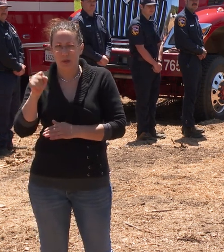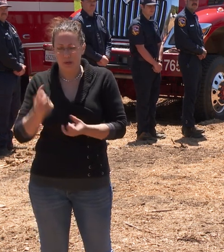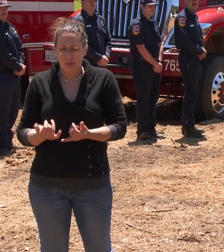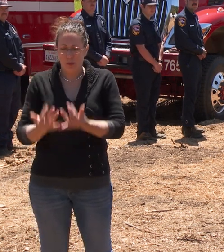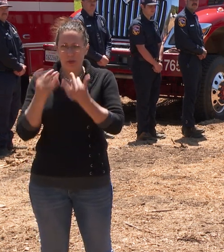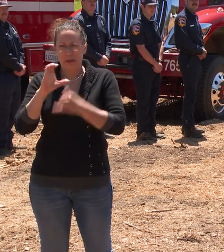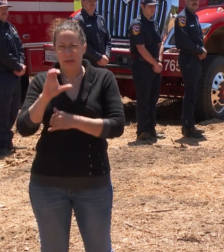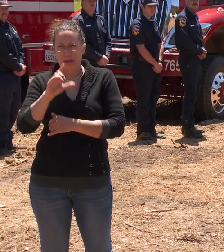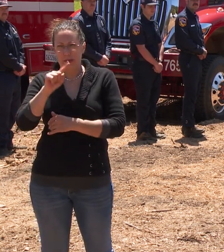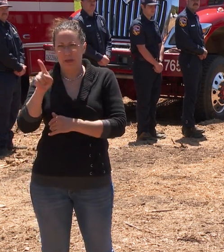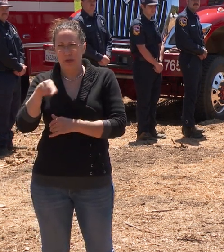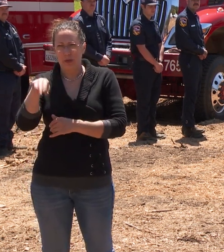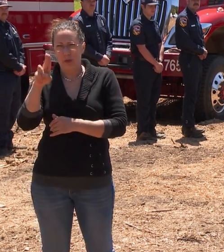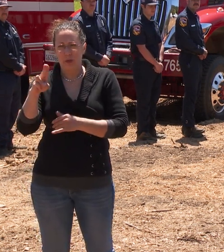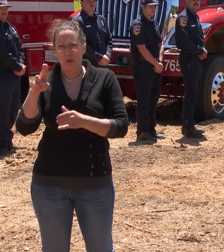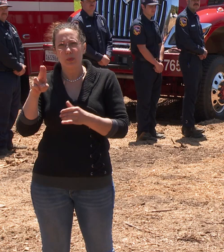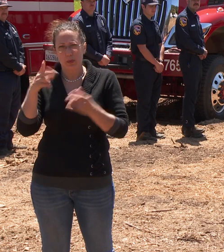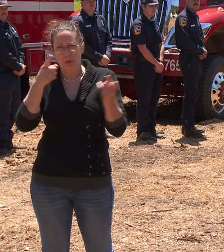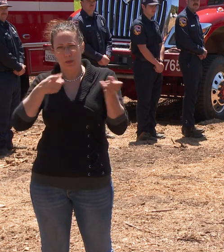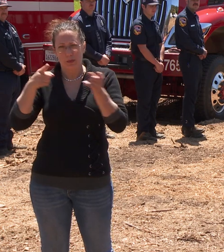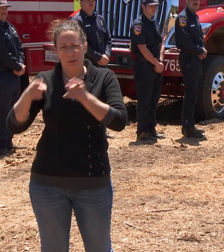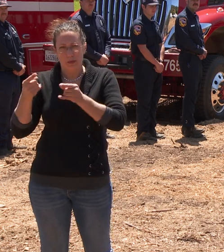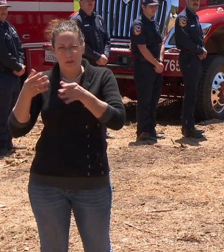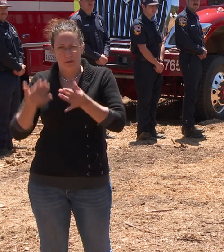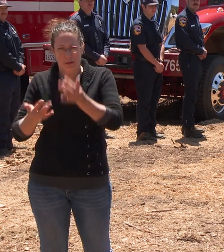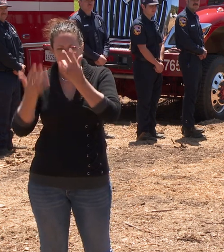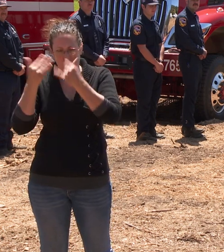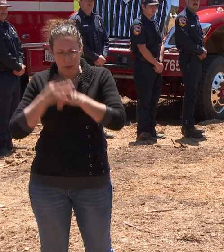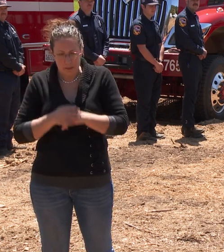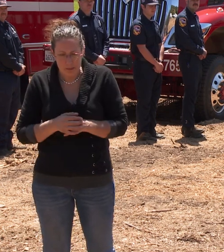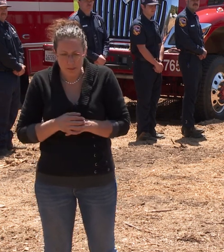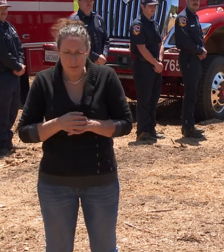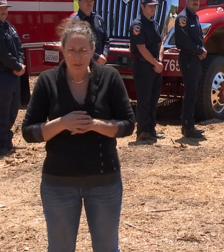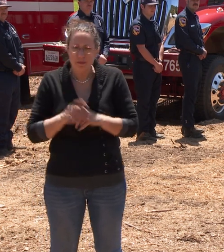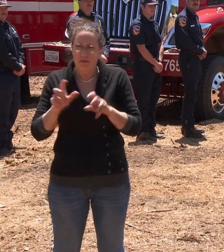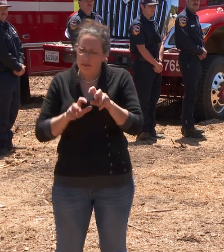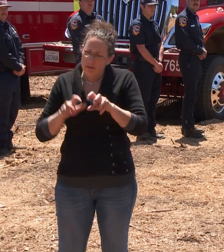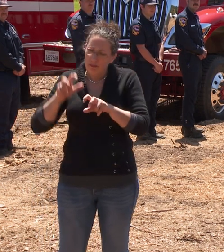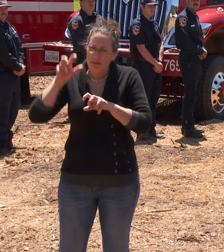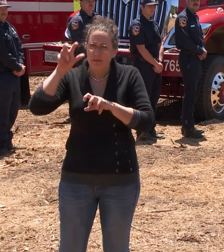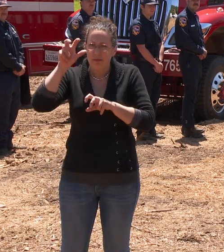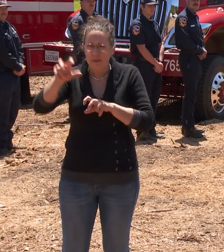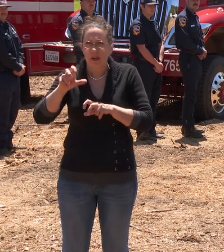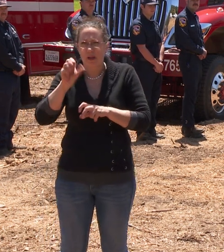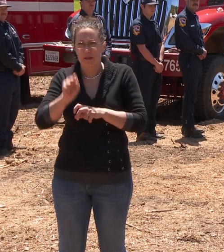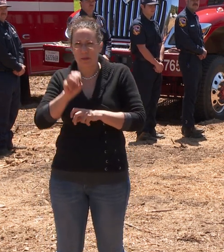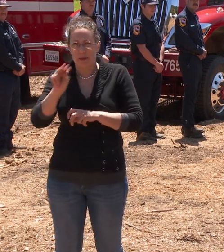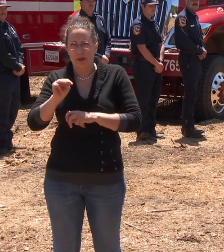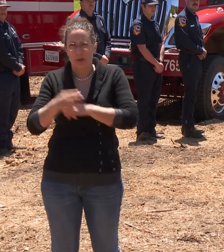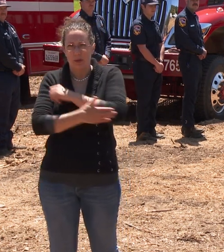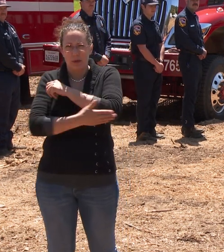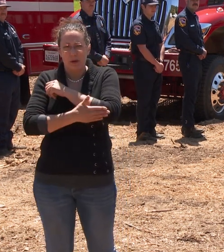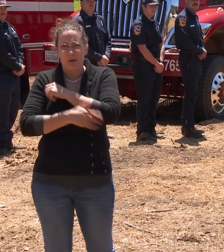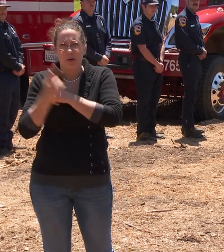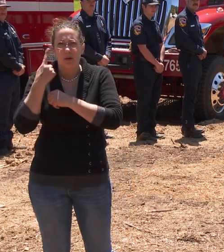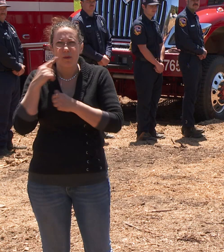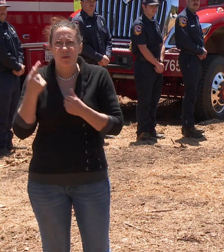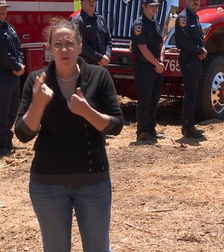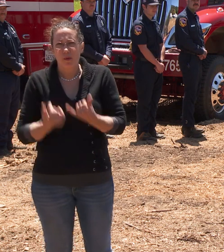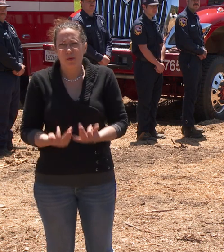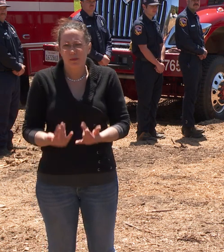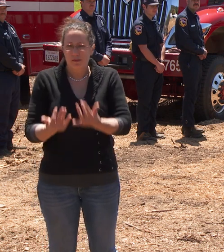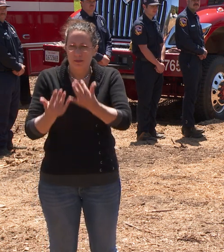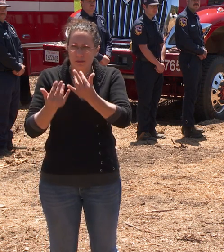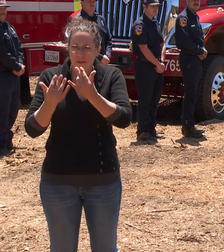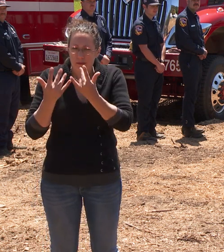And over $12 million in forest health has gone into San Mateo County alone for wildfire and forest